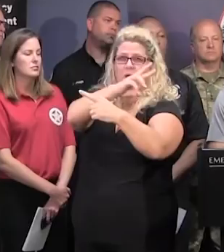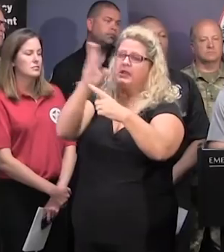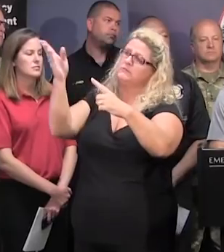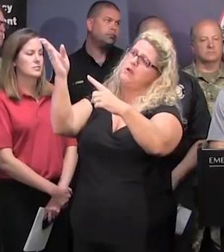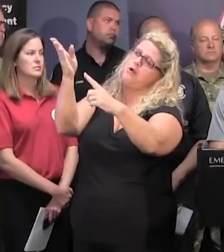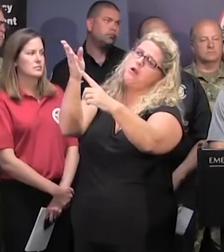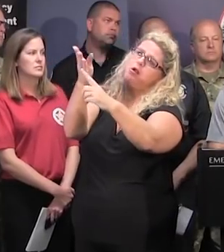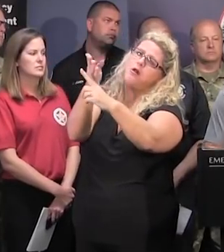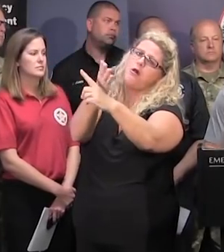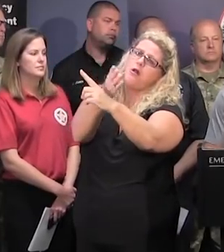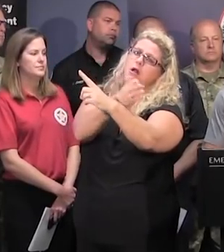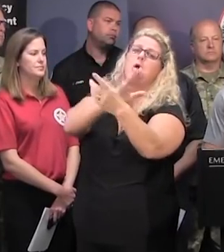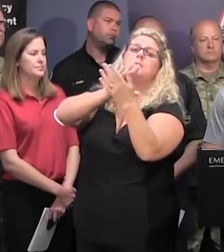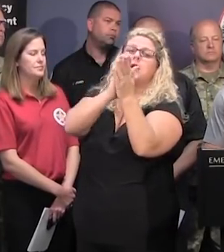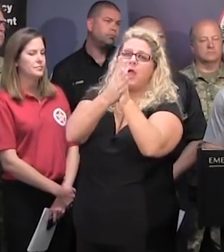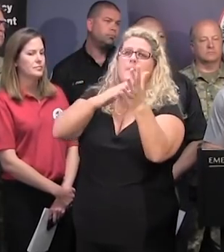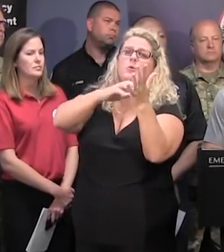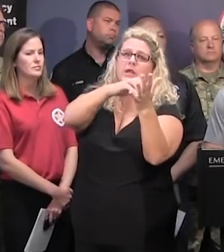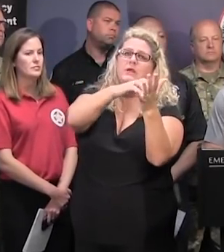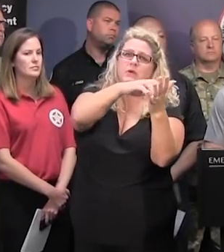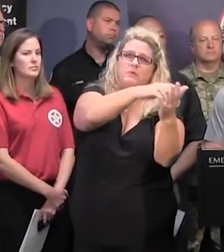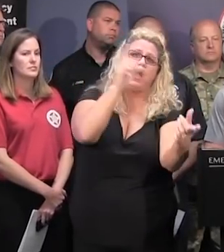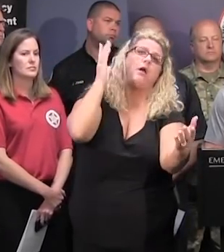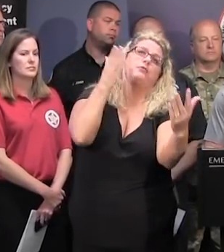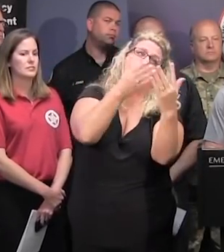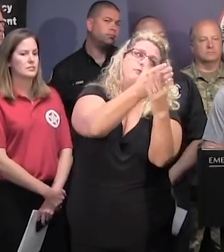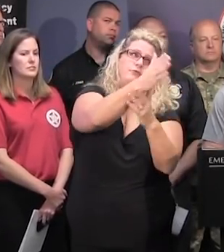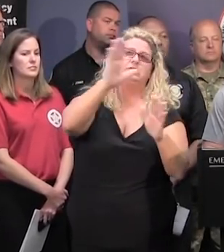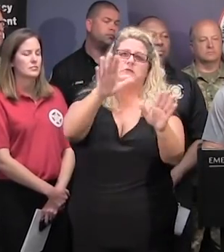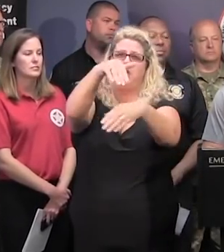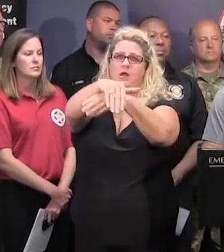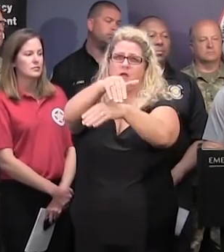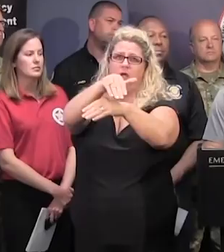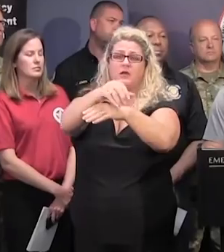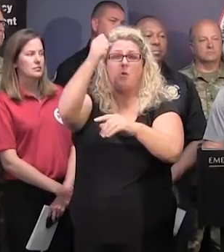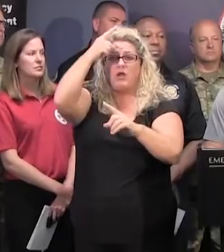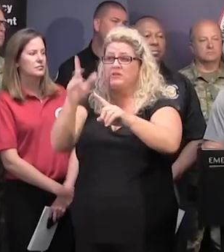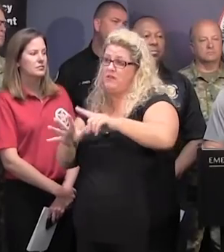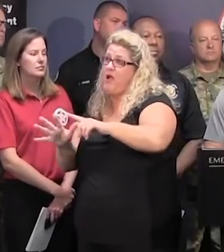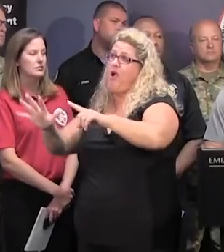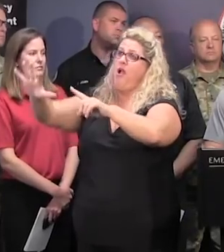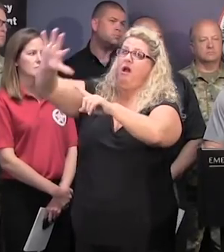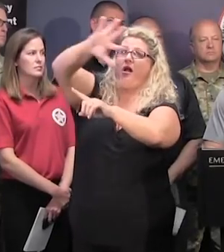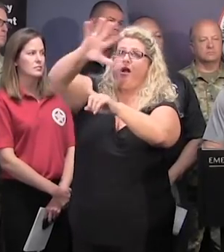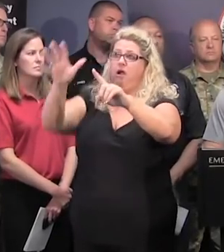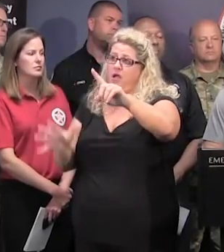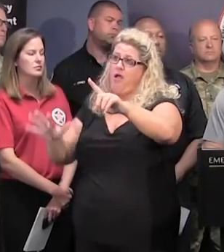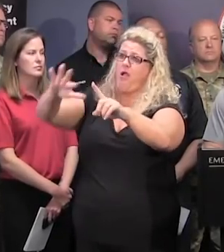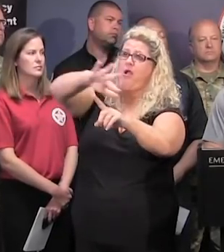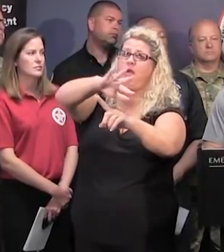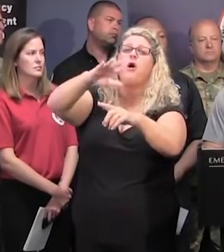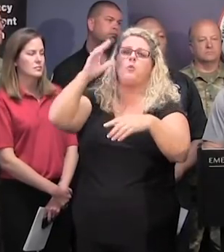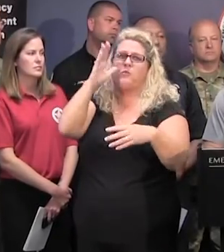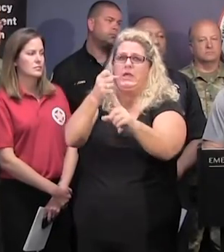Carolina while weakening through Sunday night. Outer rain bands and tropical storm winds arrive across the Grand Strand late